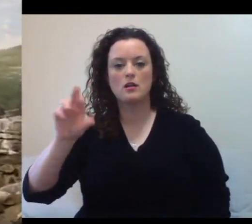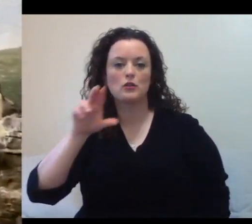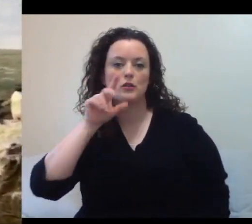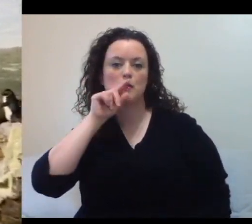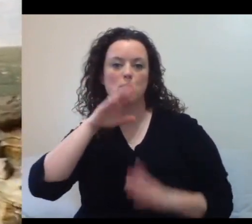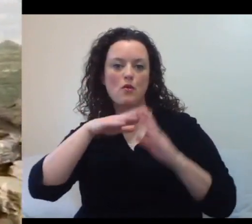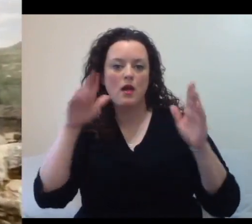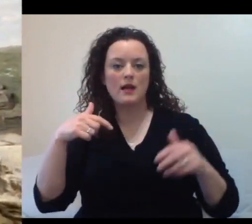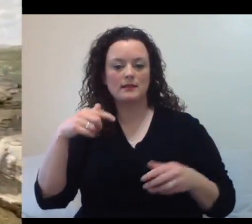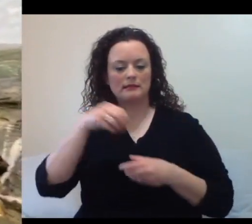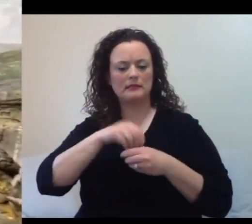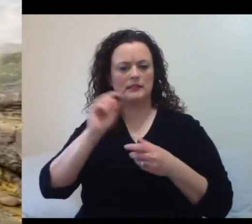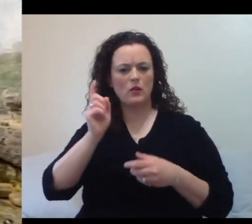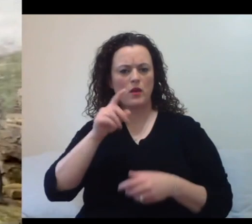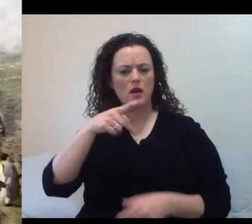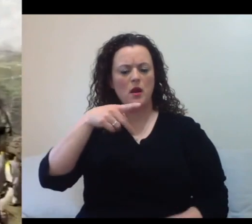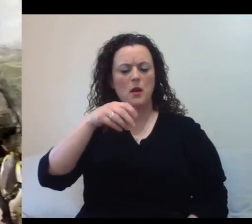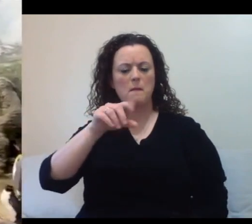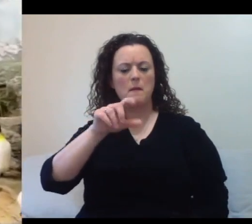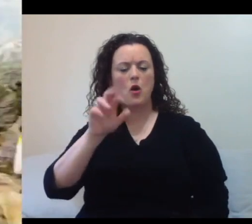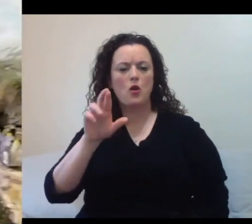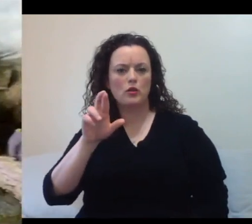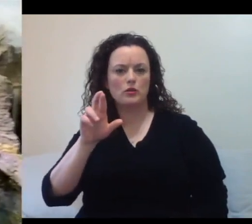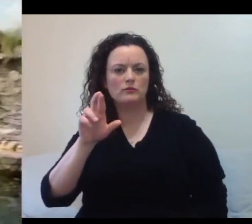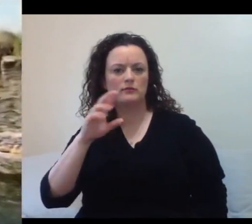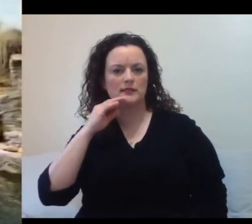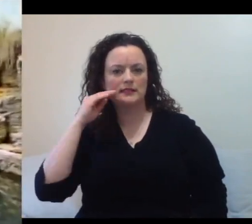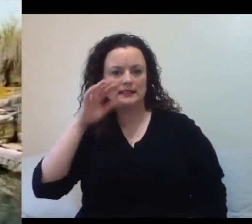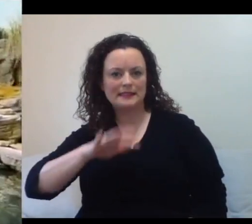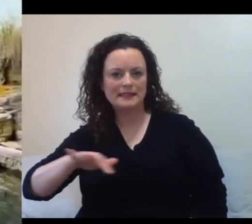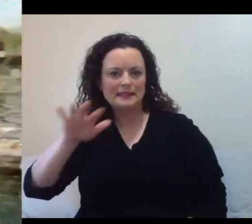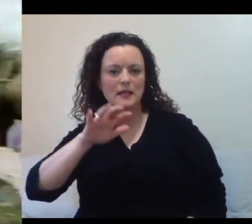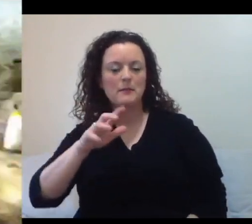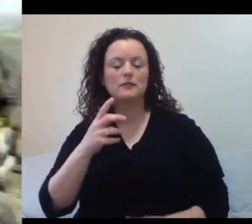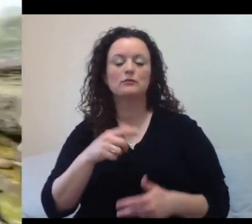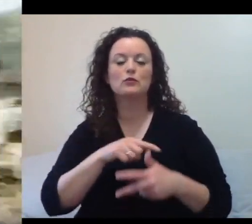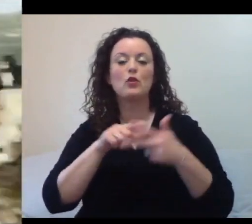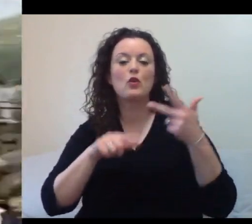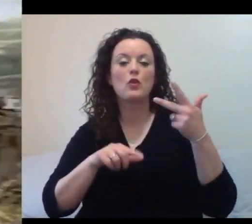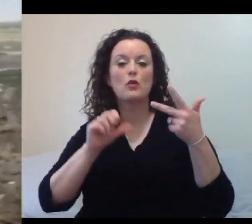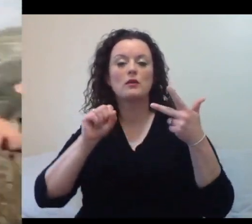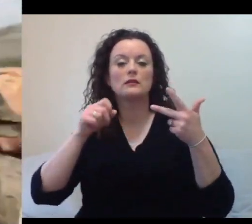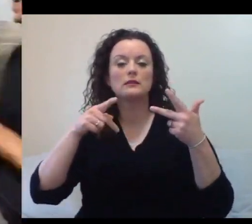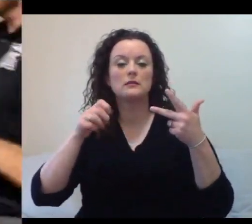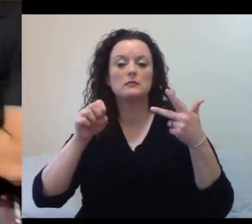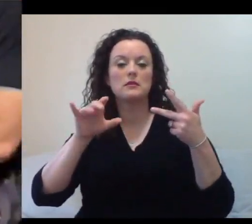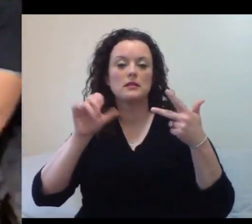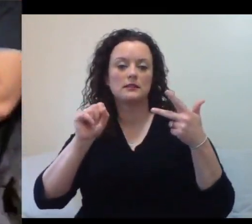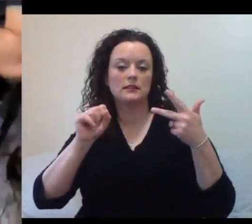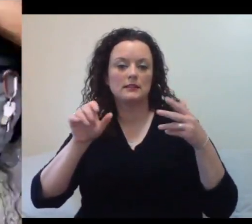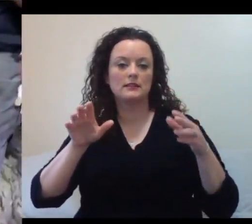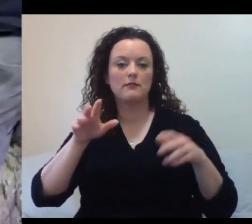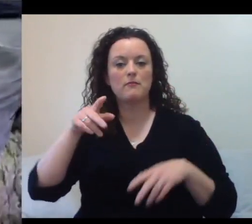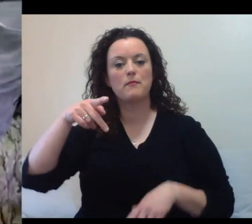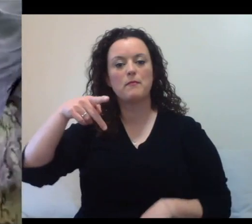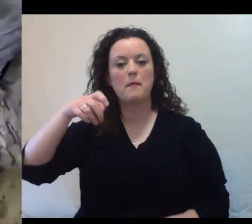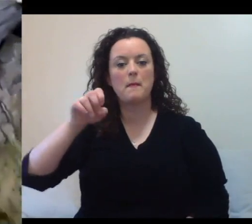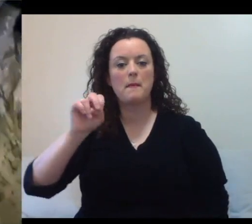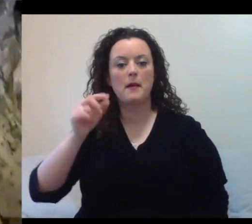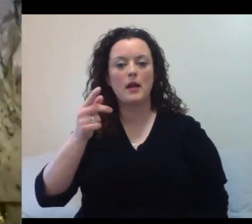penguins. A really, really cool exhibit. This is kind of an interesting time beginning to do it too. But yeah, it's a lot of really cool